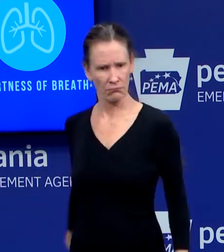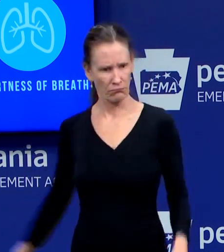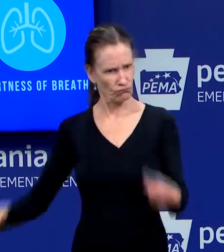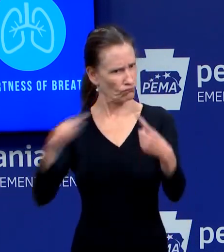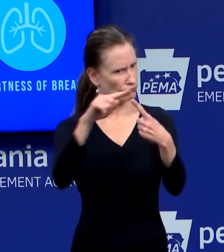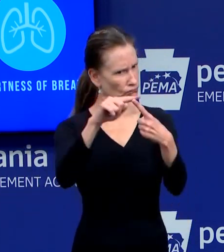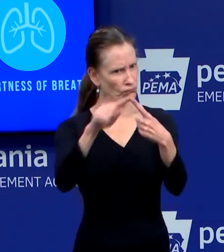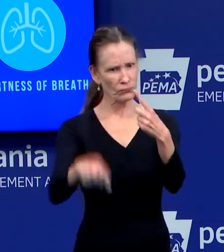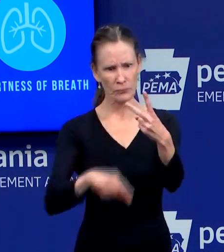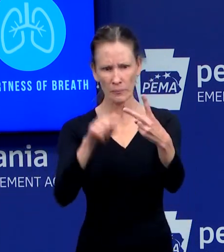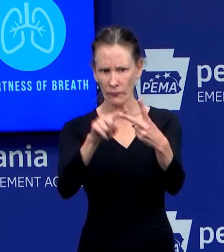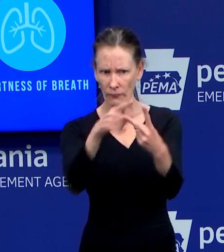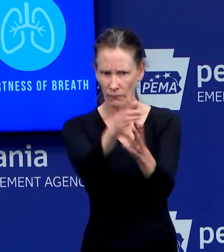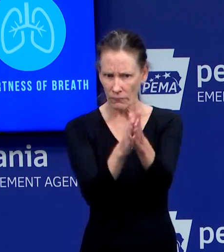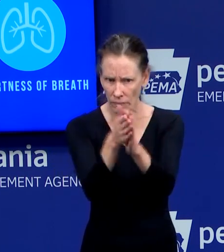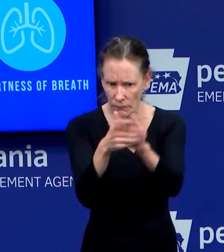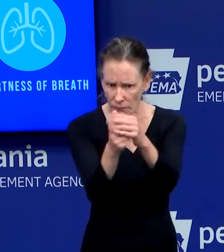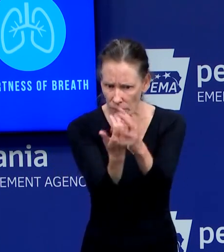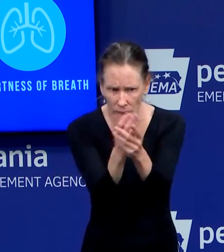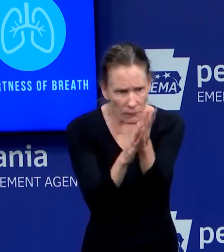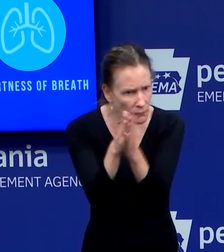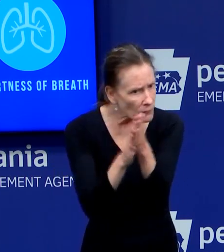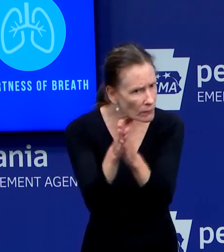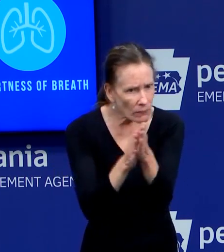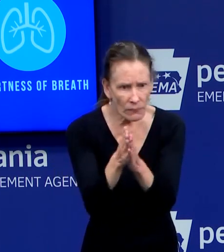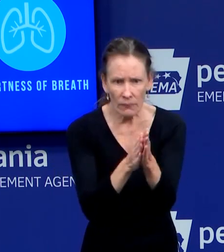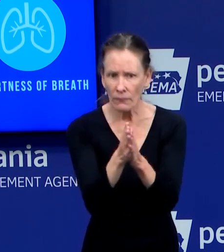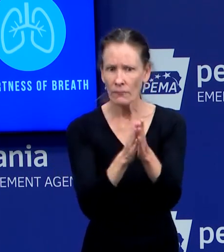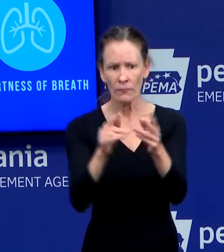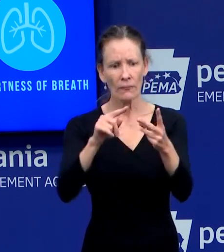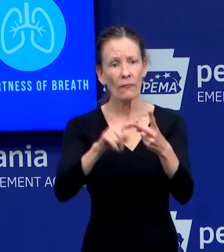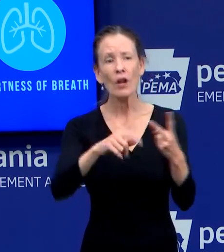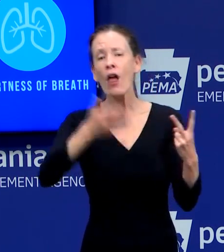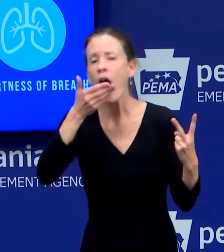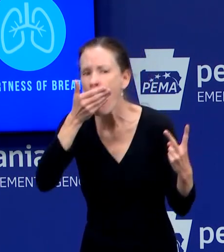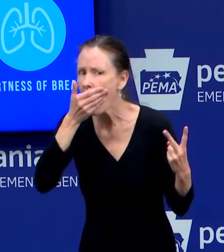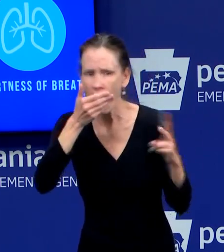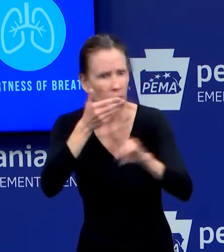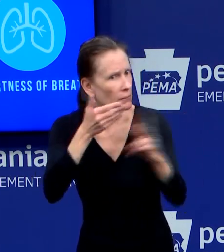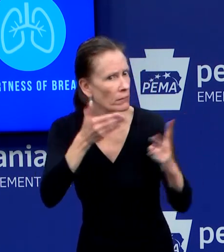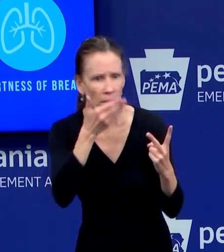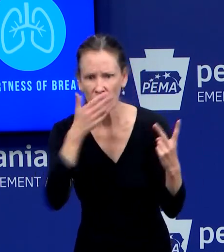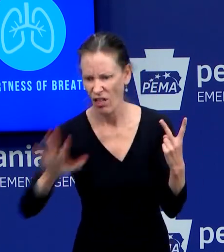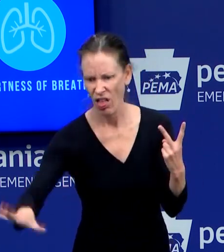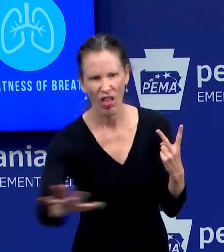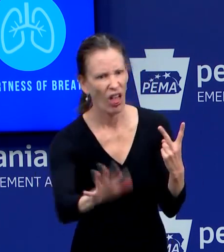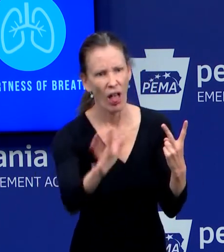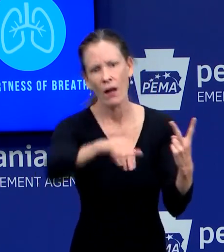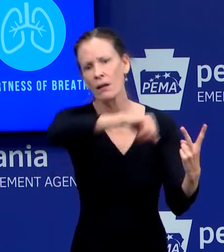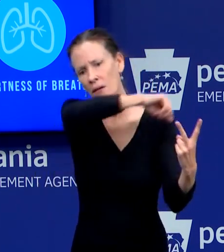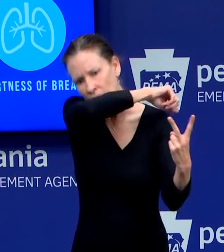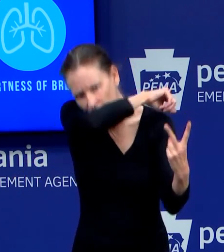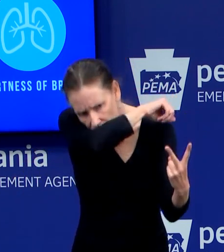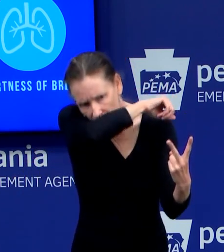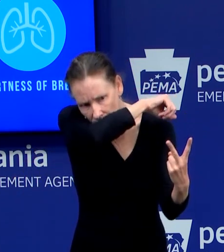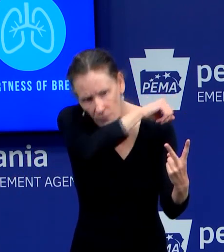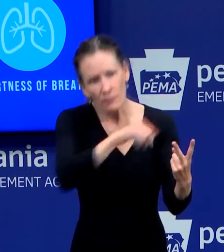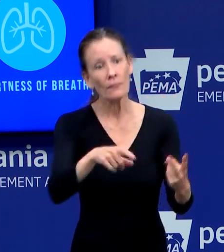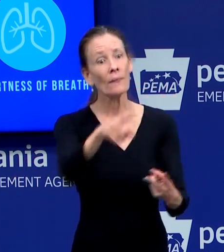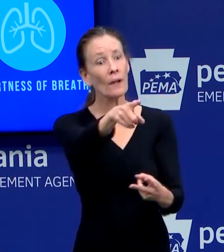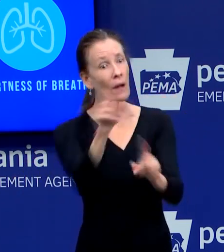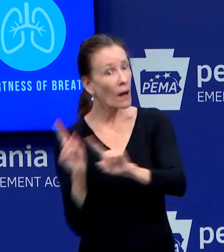If someone does cough and sneeze, to do it into your elbow. And be honest with you, uh, even though it's a funeral, if someone is sick, please stay home.